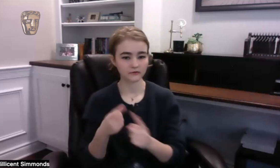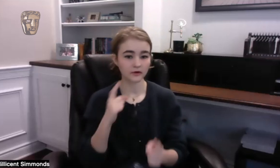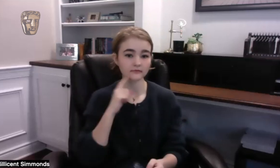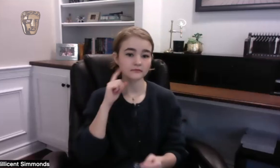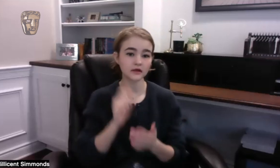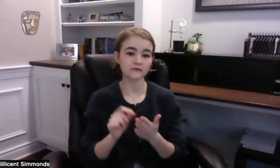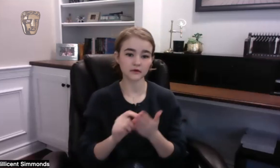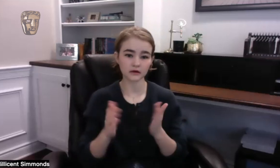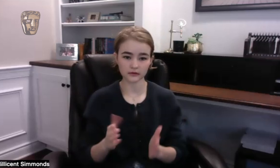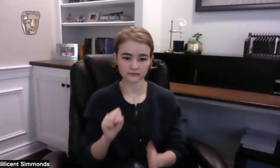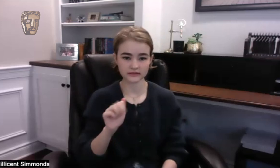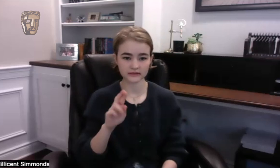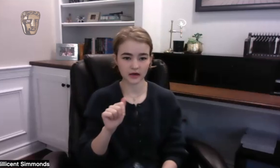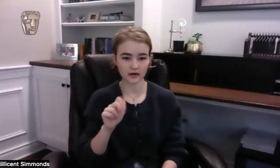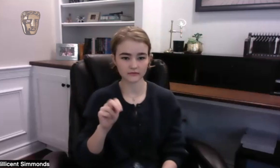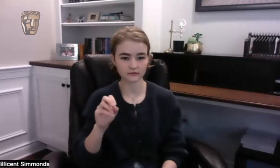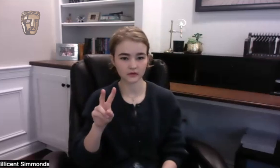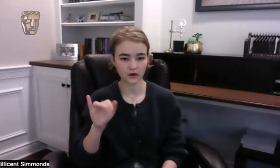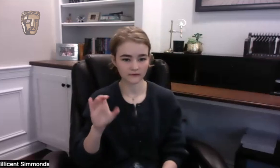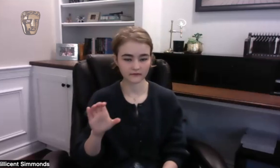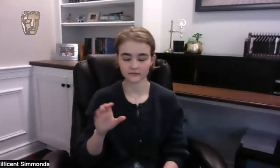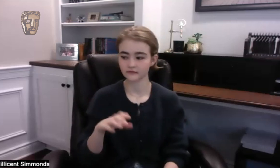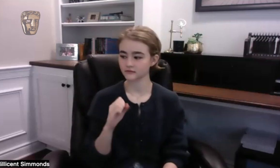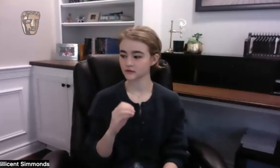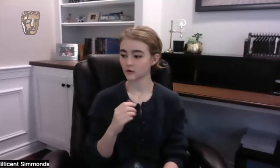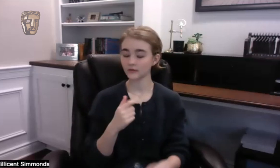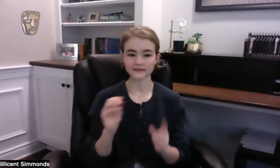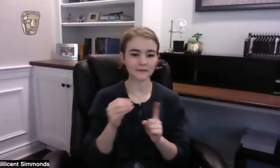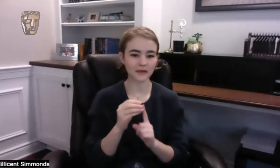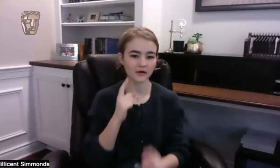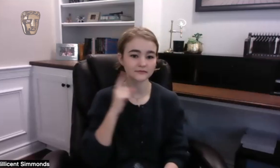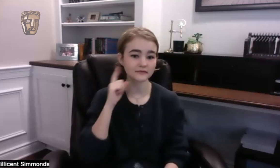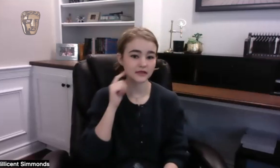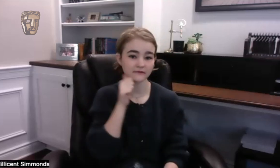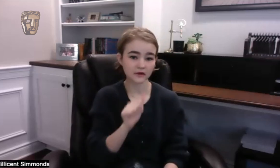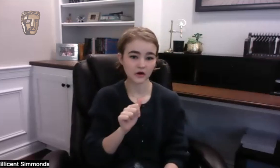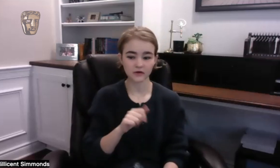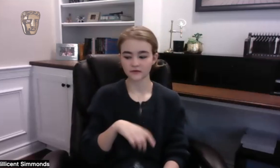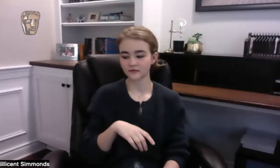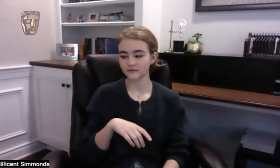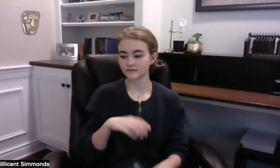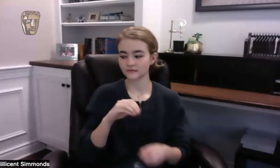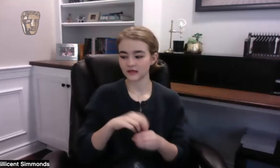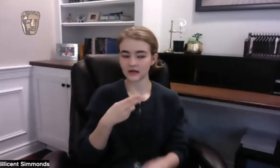book from a deaf author named Sarah Novak um it's about a deaf girl